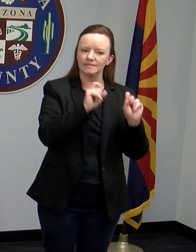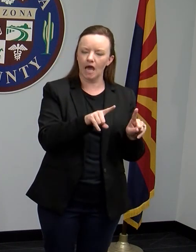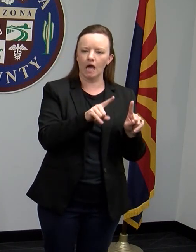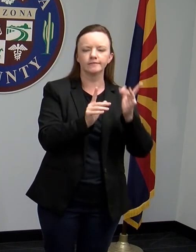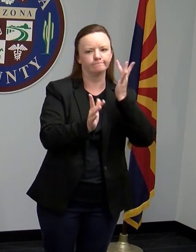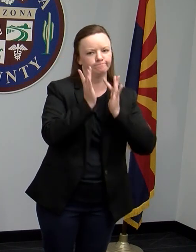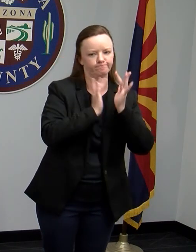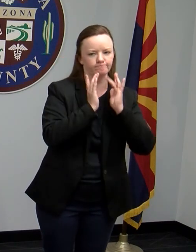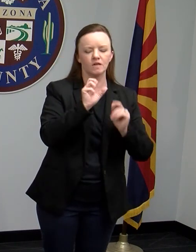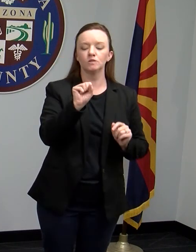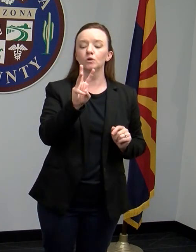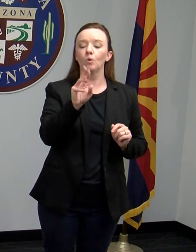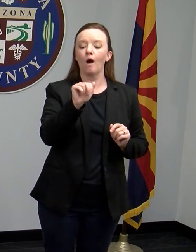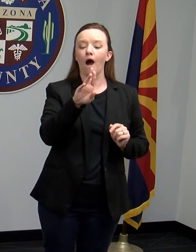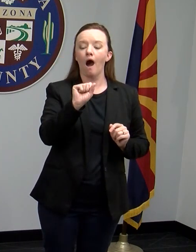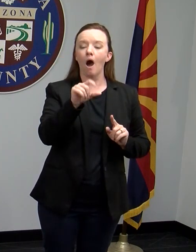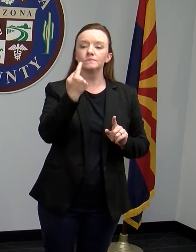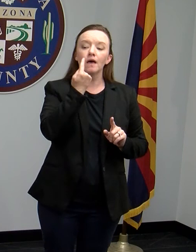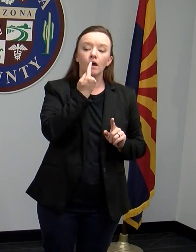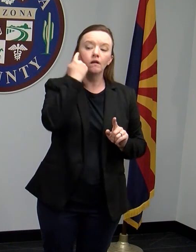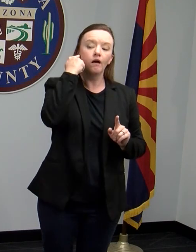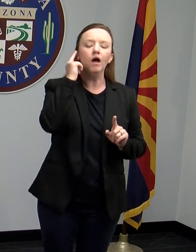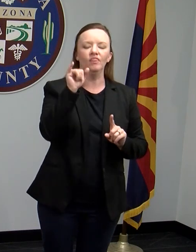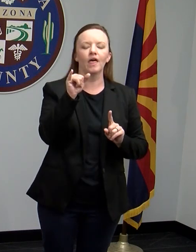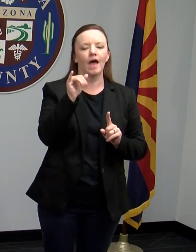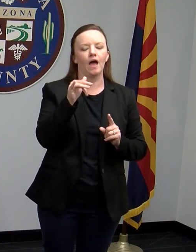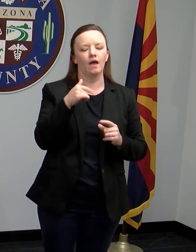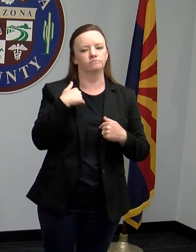Swabs have been the number one thing that there's been a shortage of.